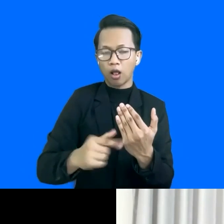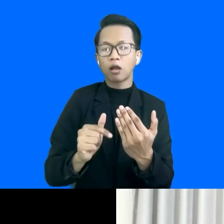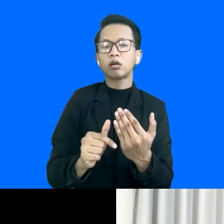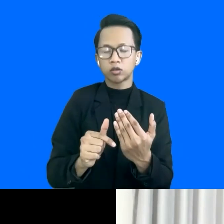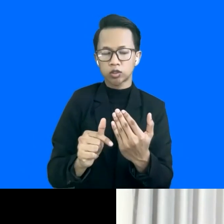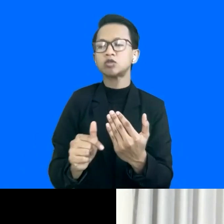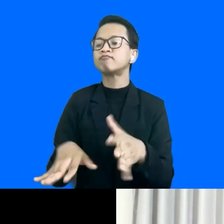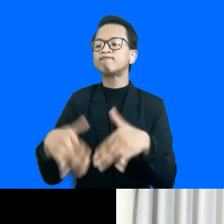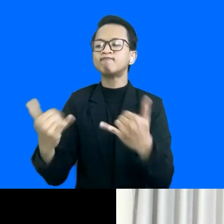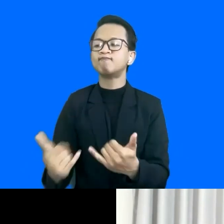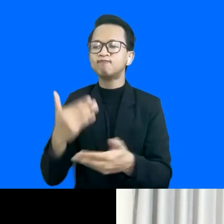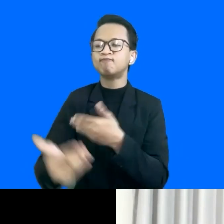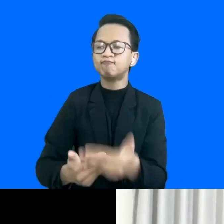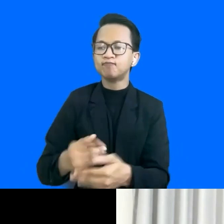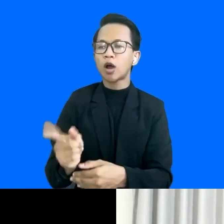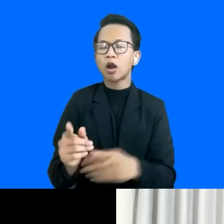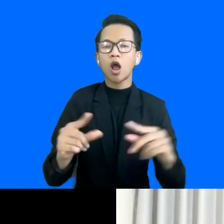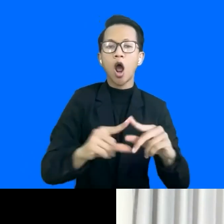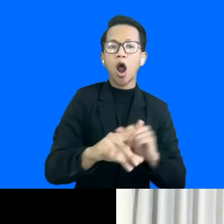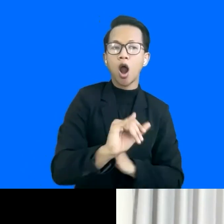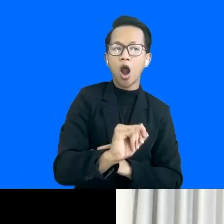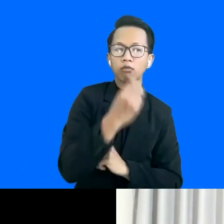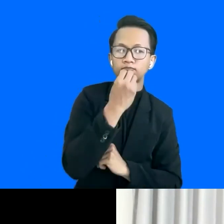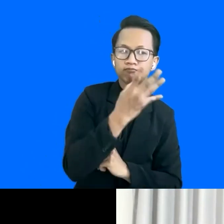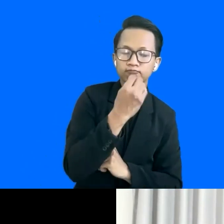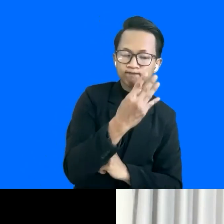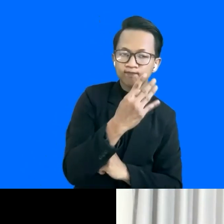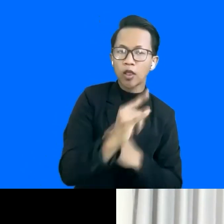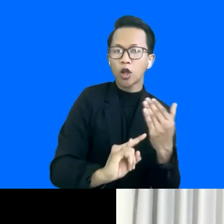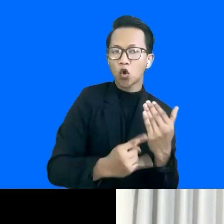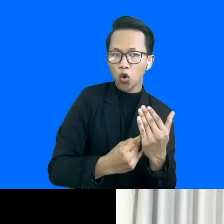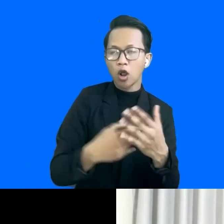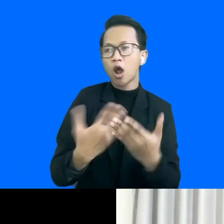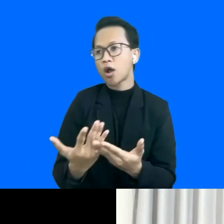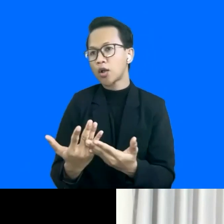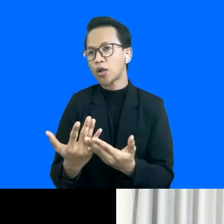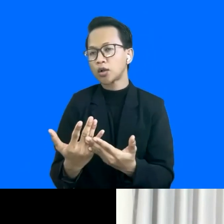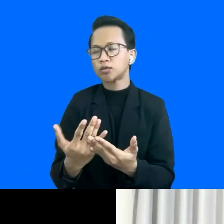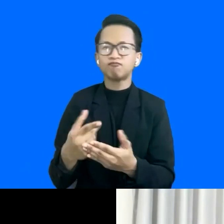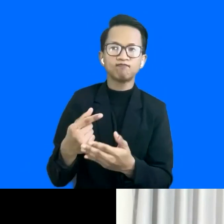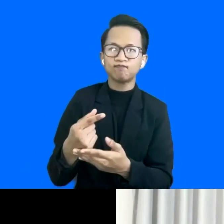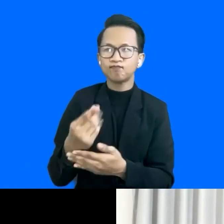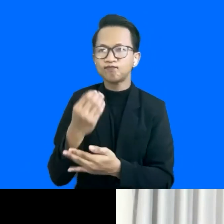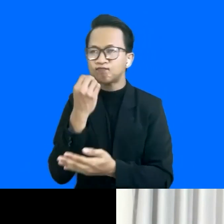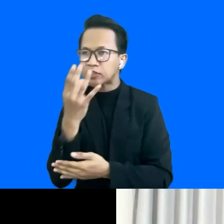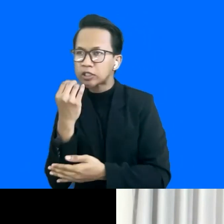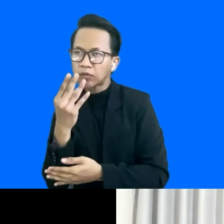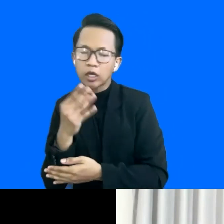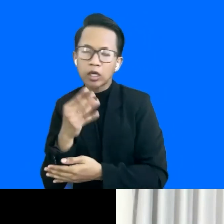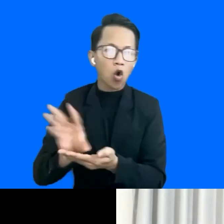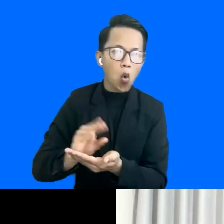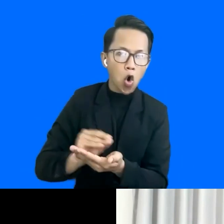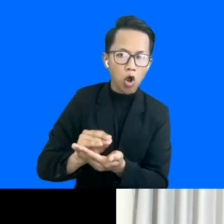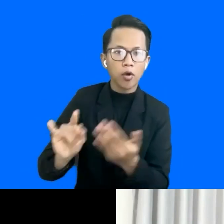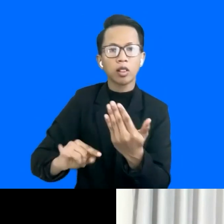now. For instance, there is an AI on speech to technology, speech recognition software and another assistive technology